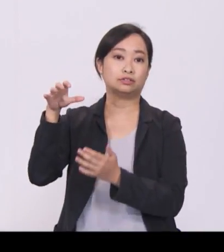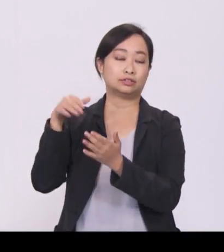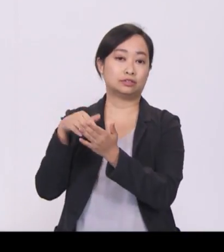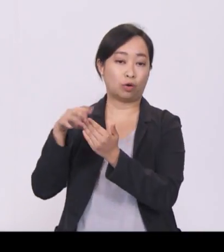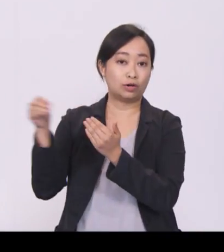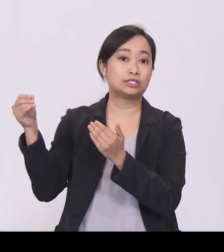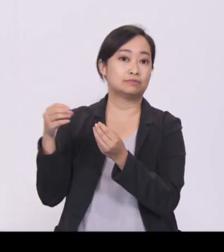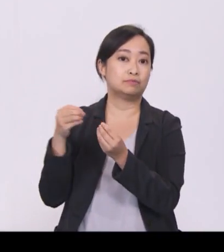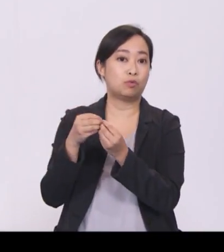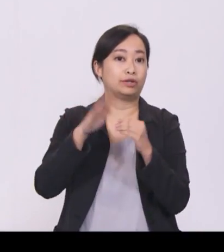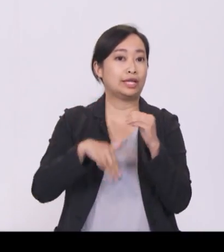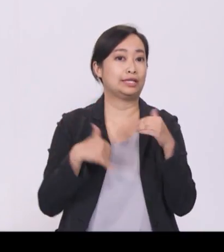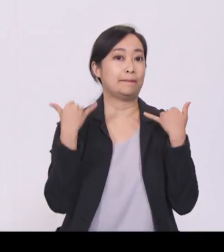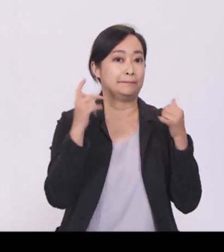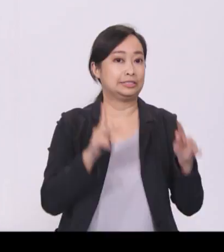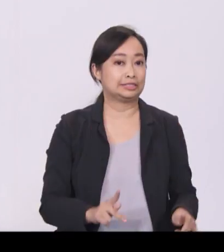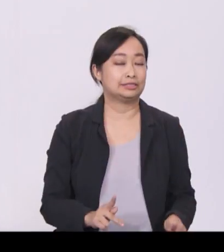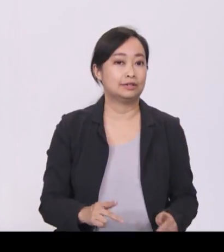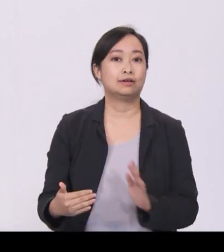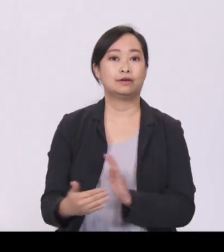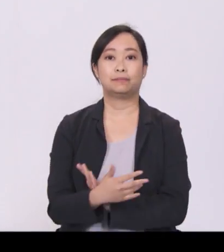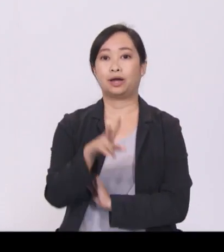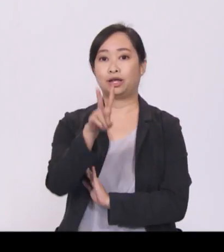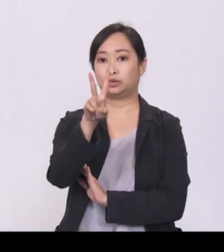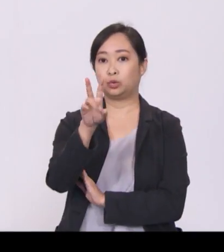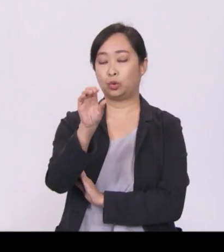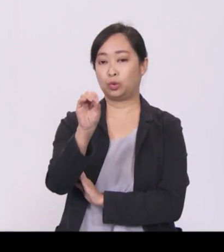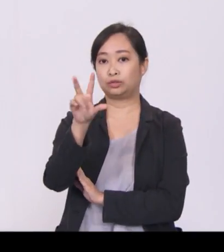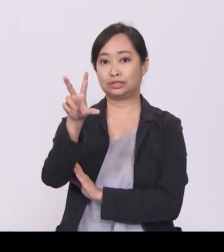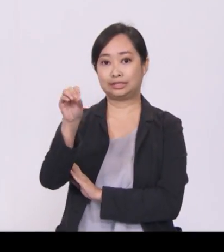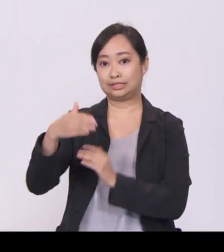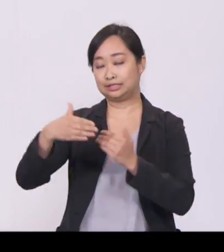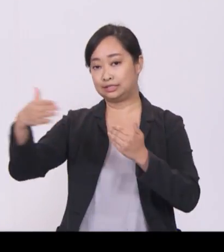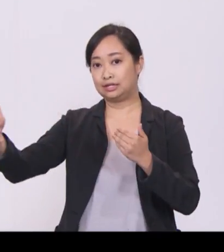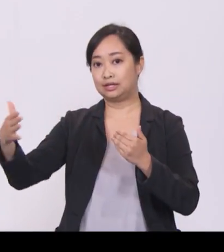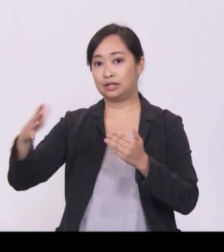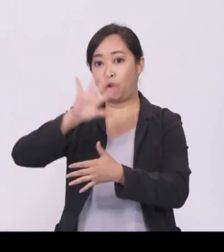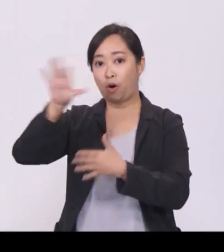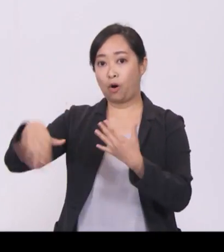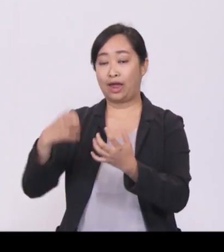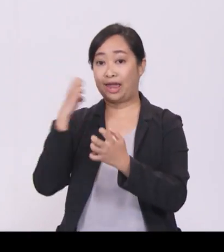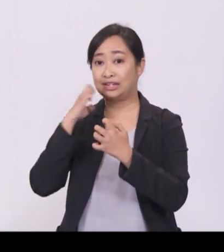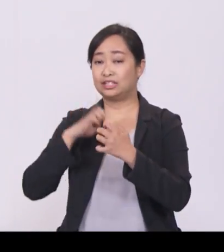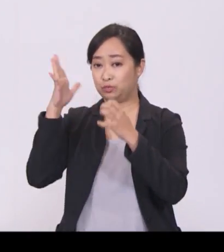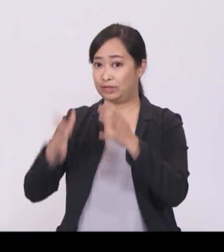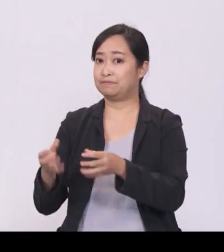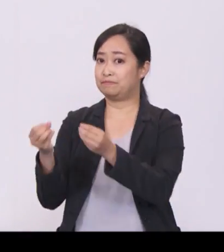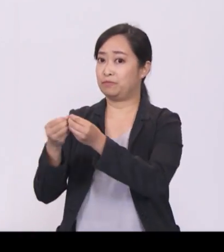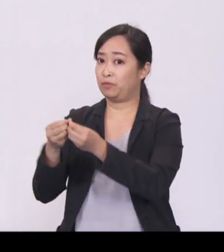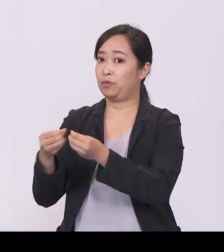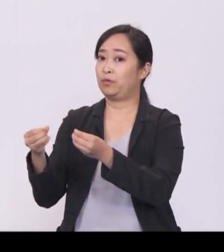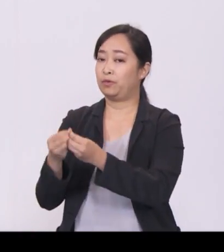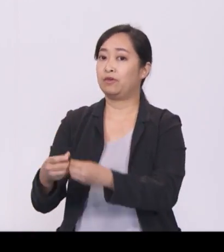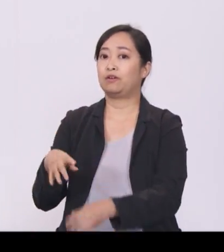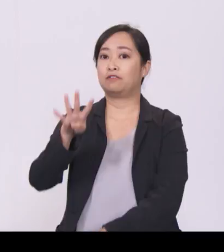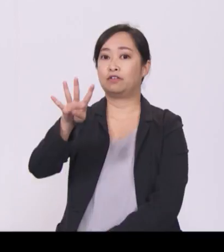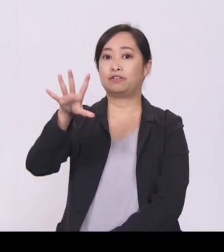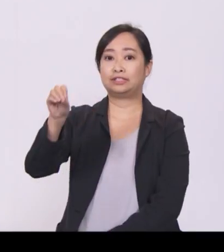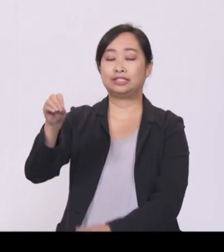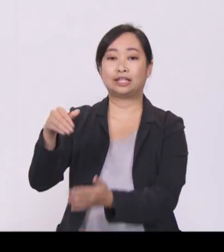By 2030, the total number of elderly will increase by about $450,000 to $900,000.